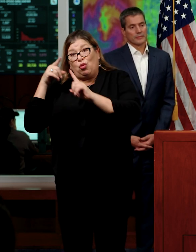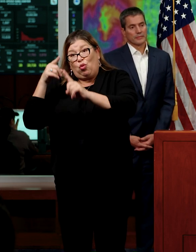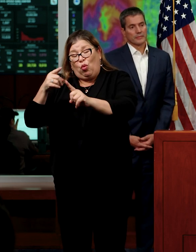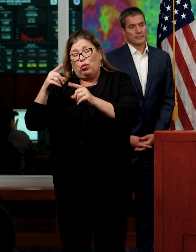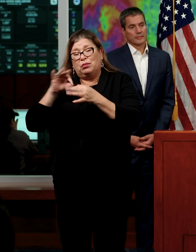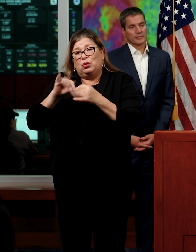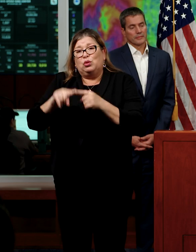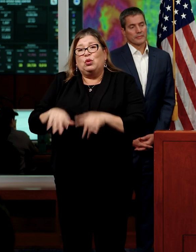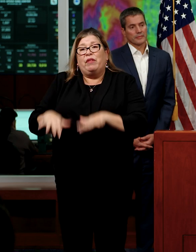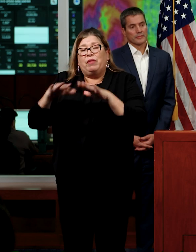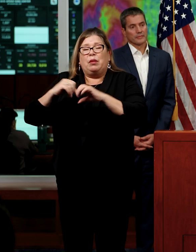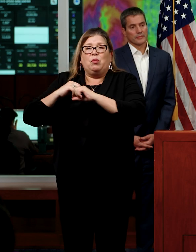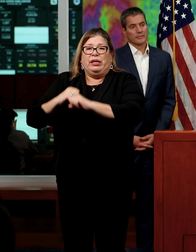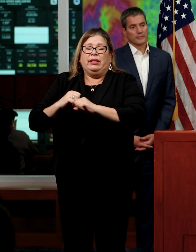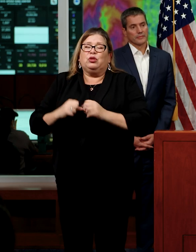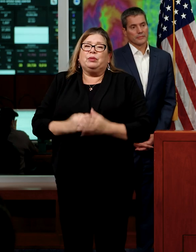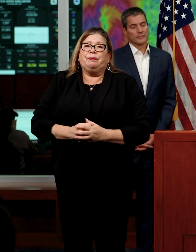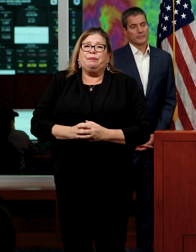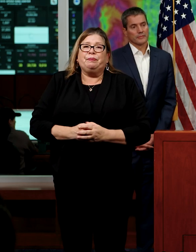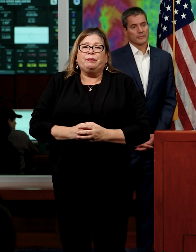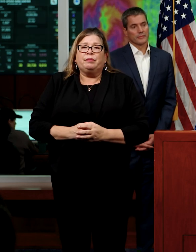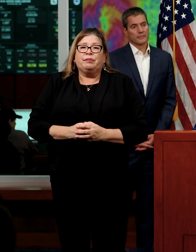and levee certification.